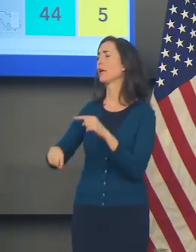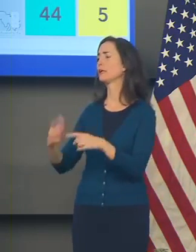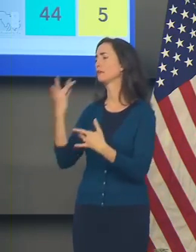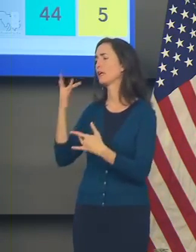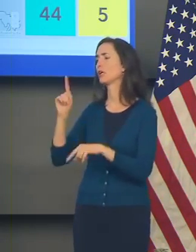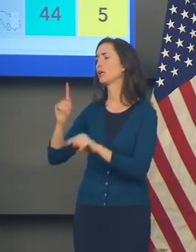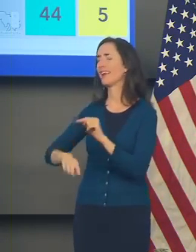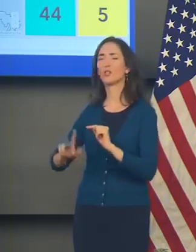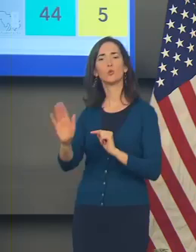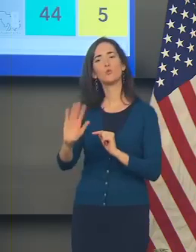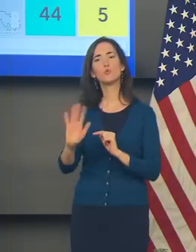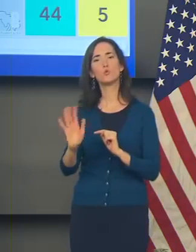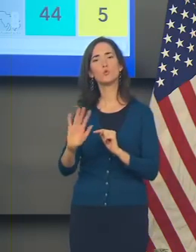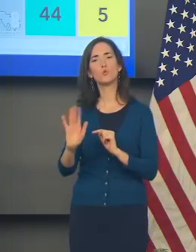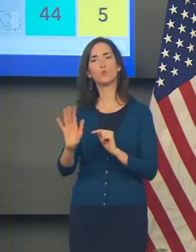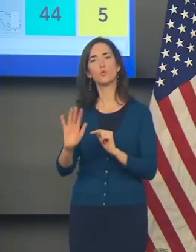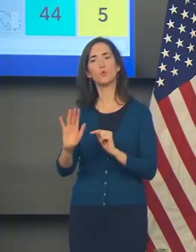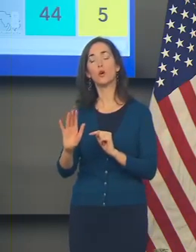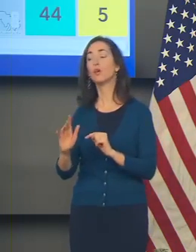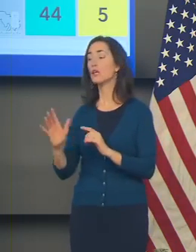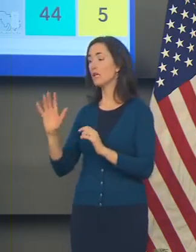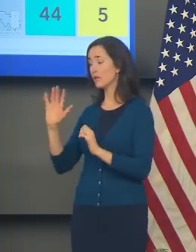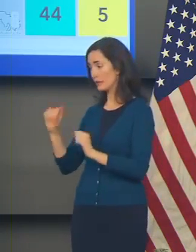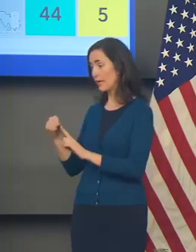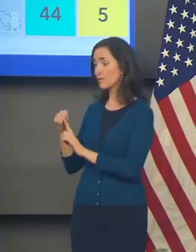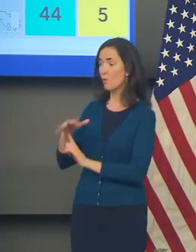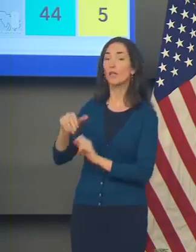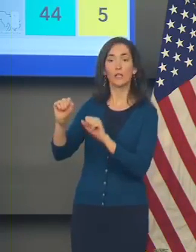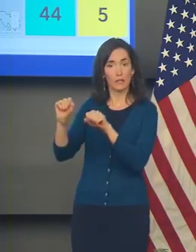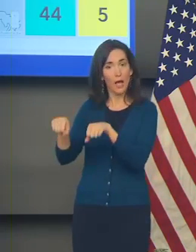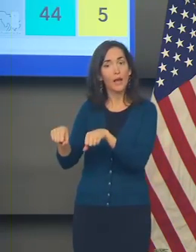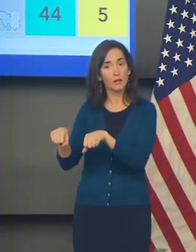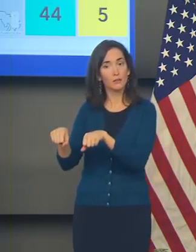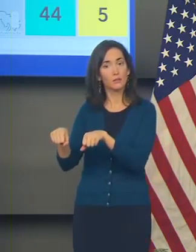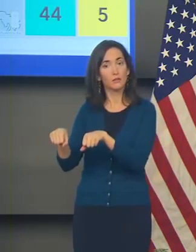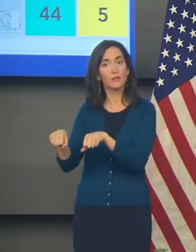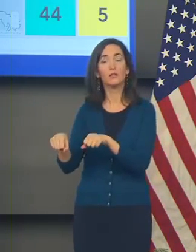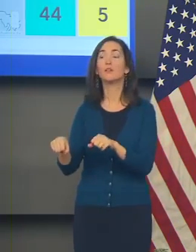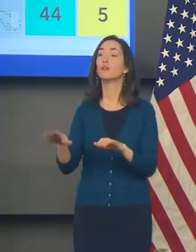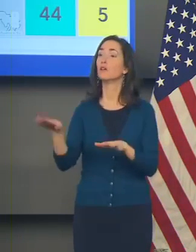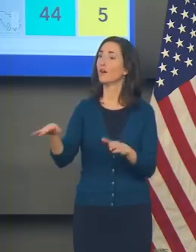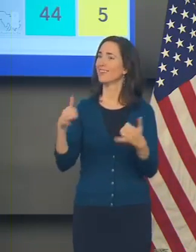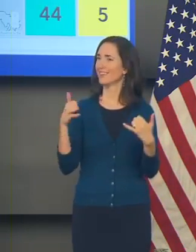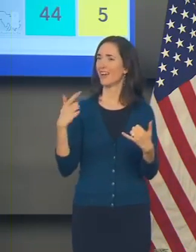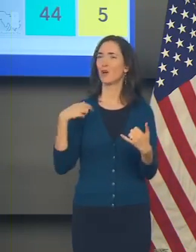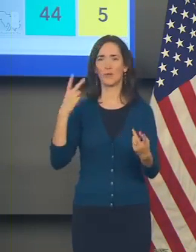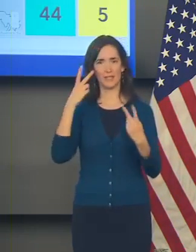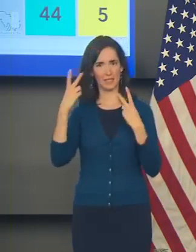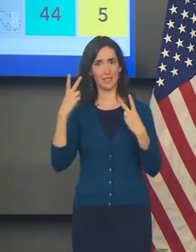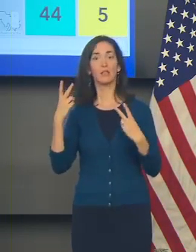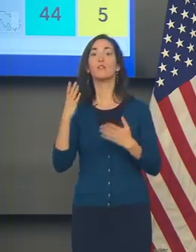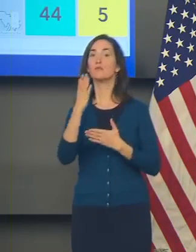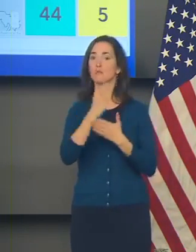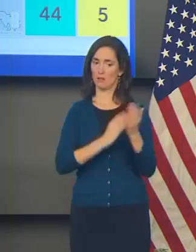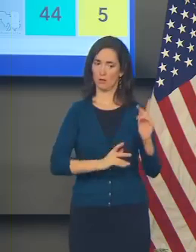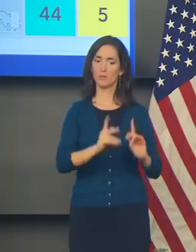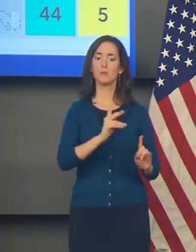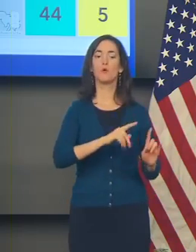and infectiousness. And unfortunately, we are seeing breakthrough cases.